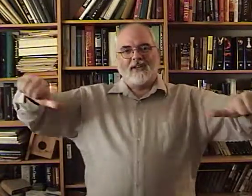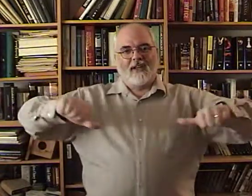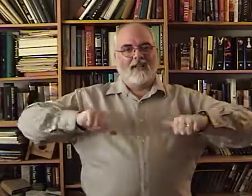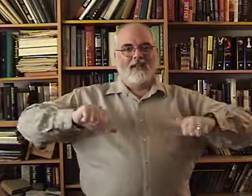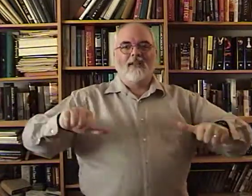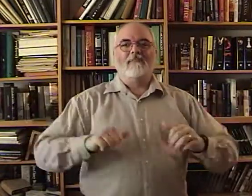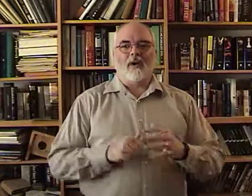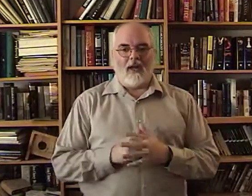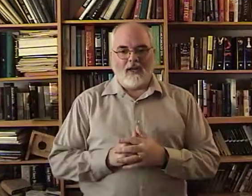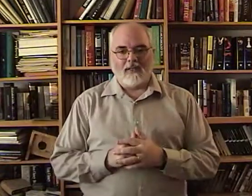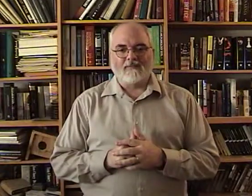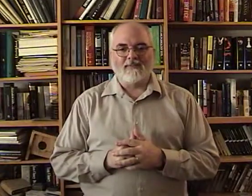Pride.